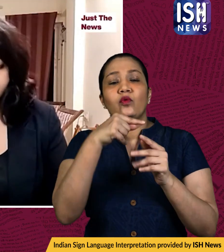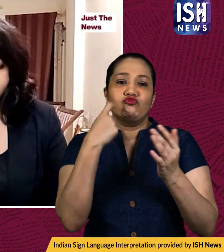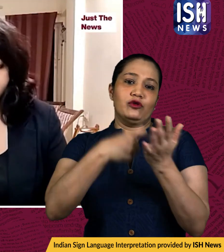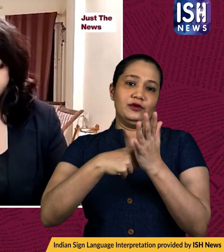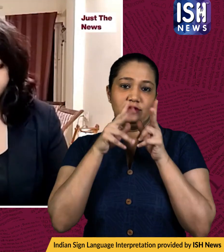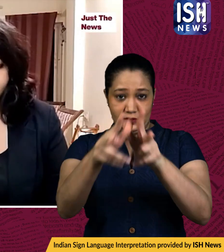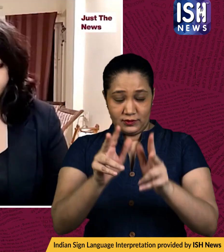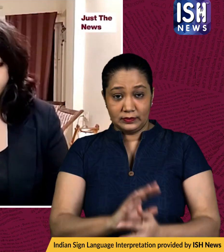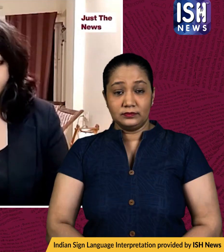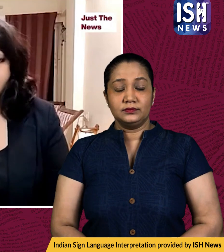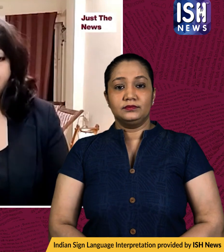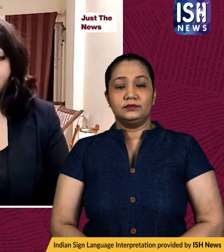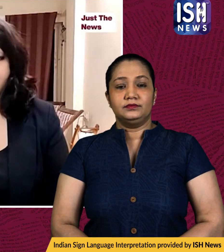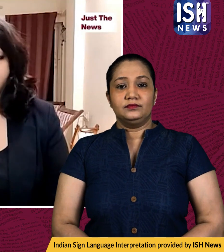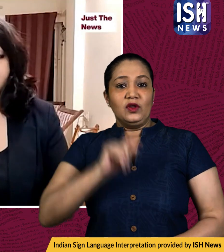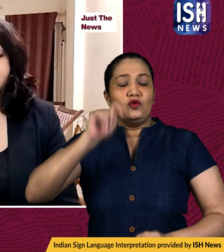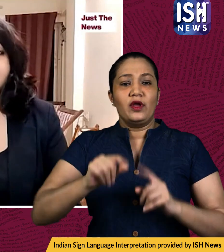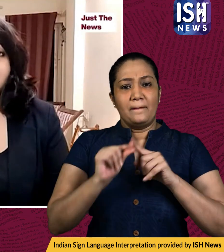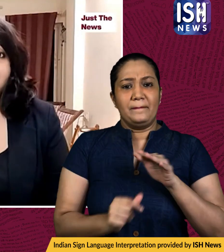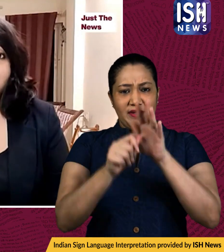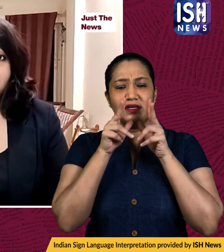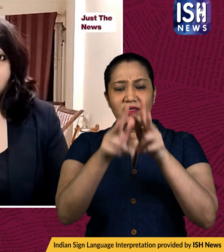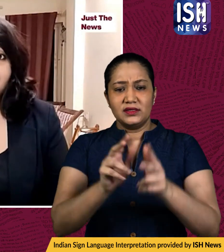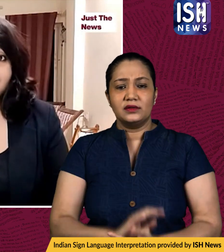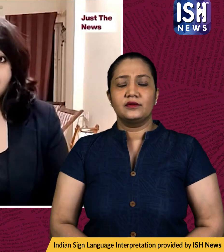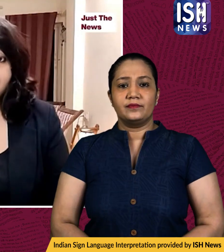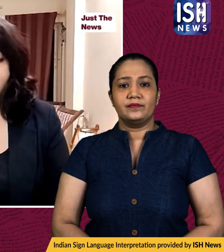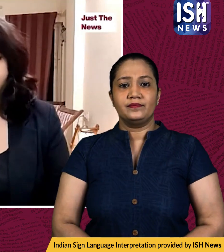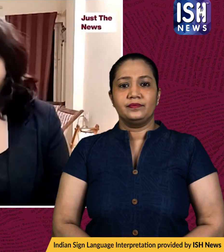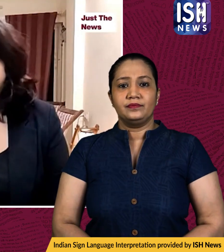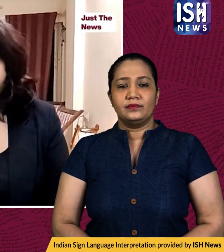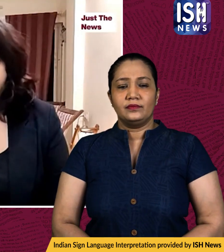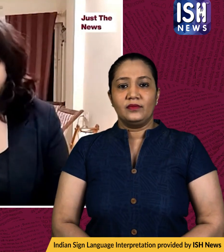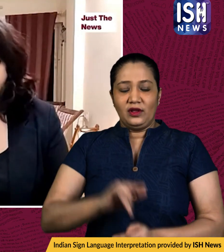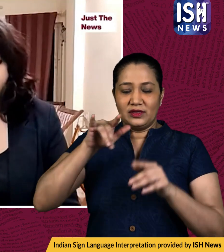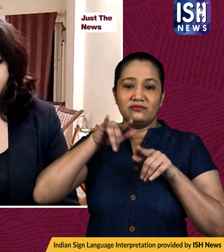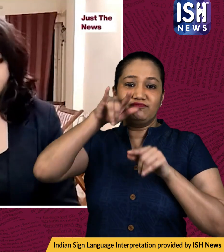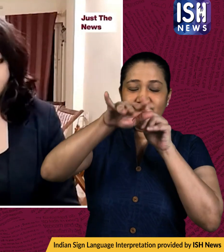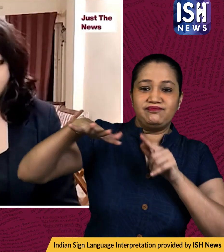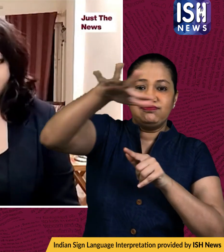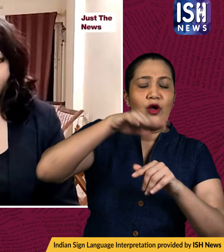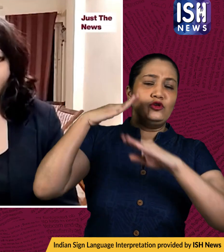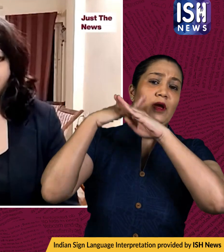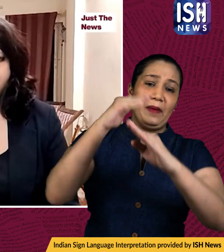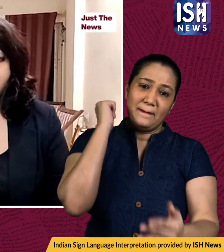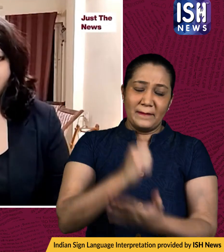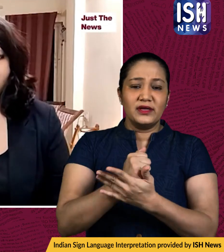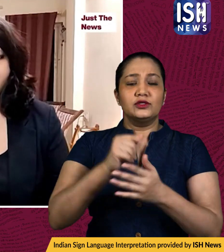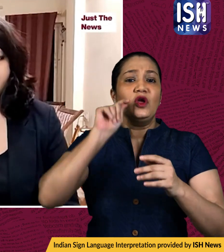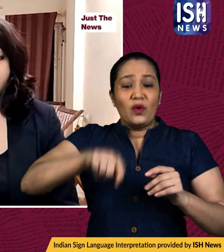now ukraine president has in the meantime said that a no-fly zone is needed over ukraine to prevent